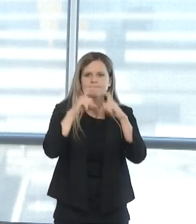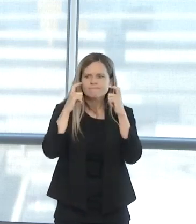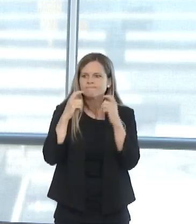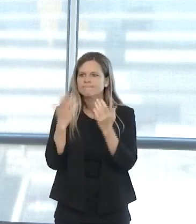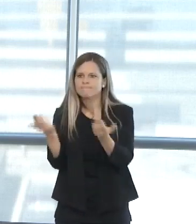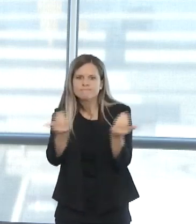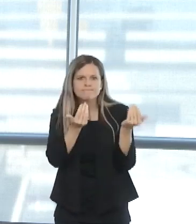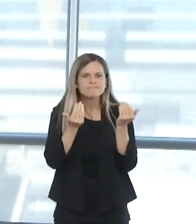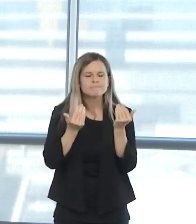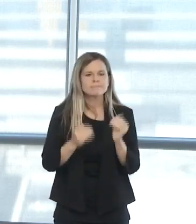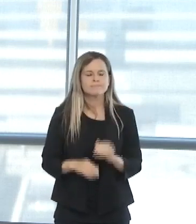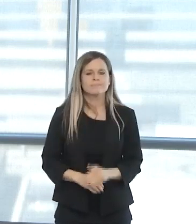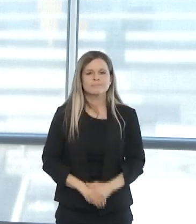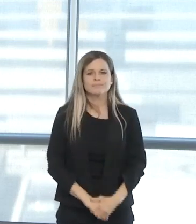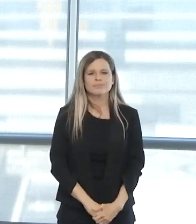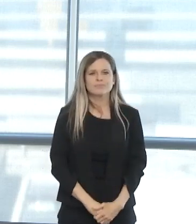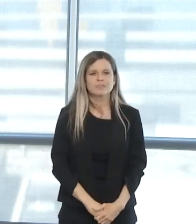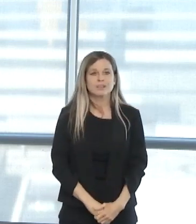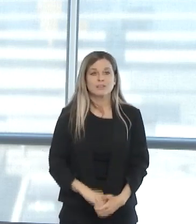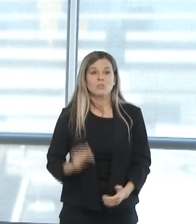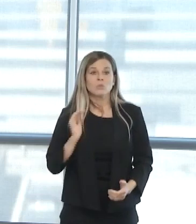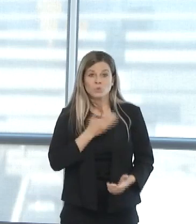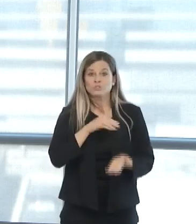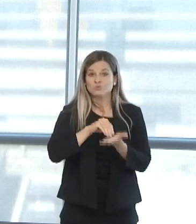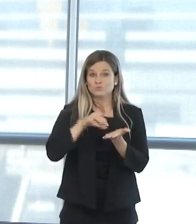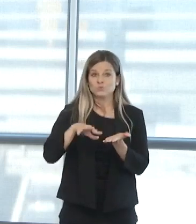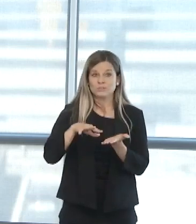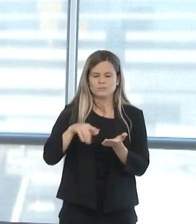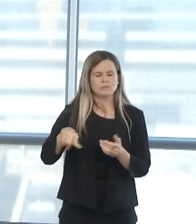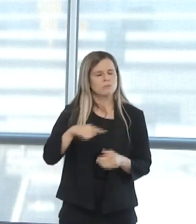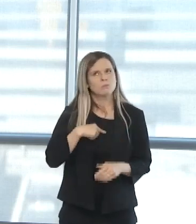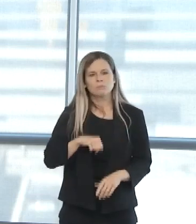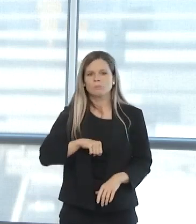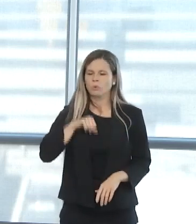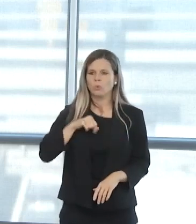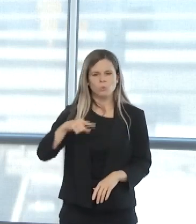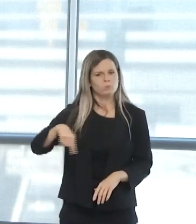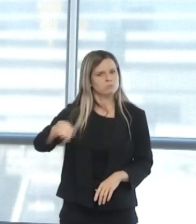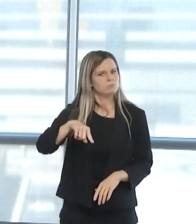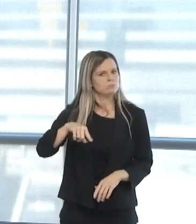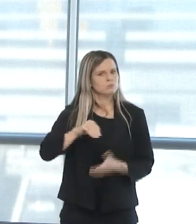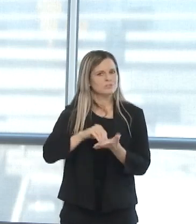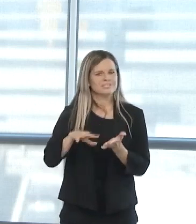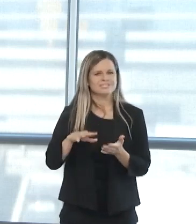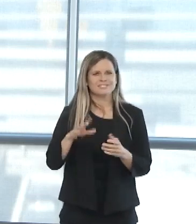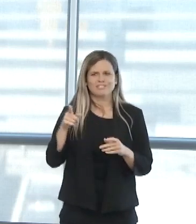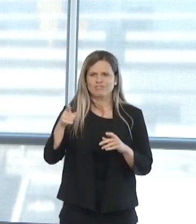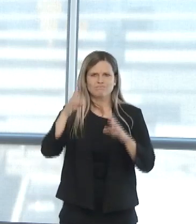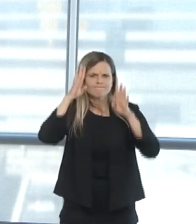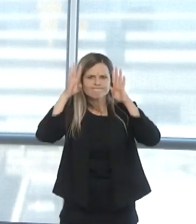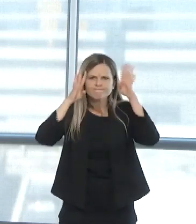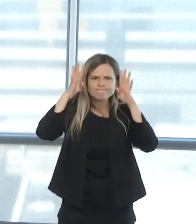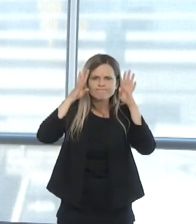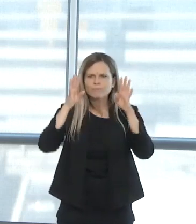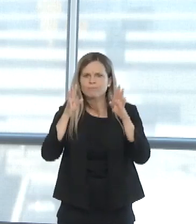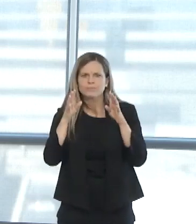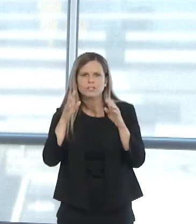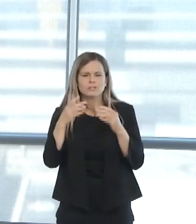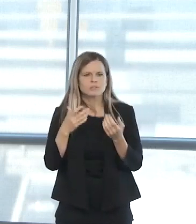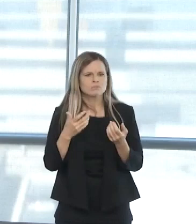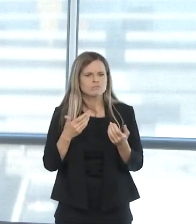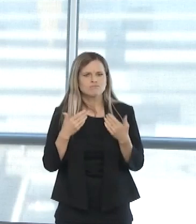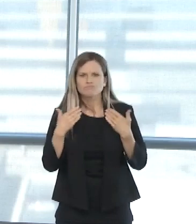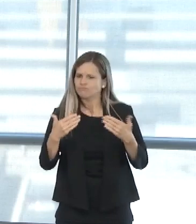I am so proud of our students for their innovation and their service. To date, we've